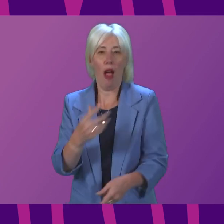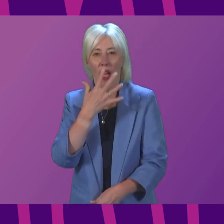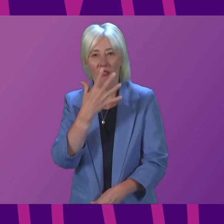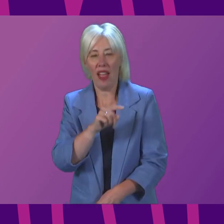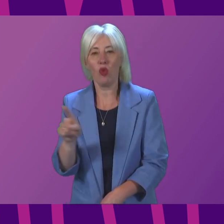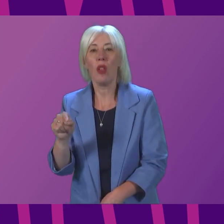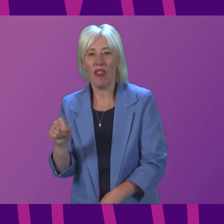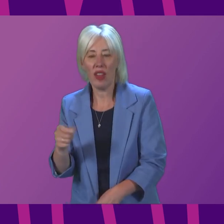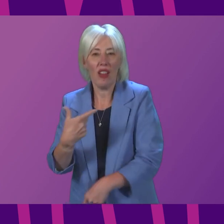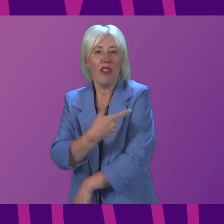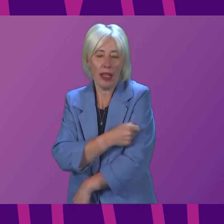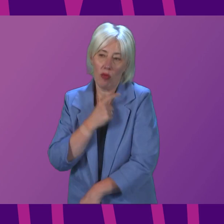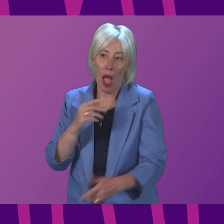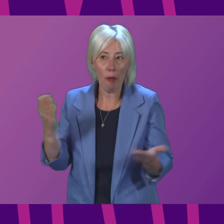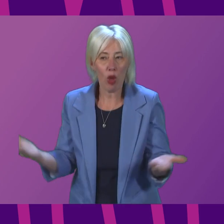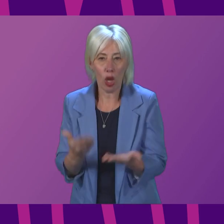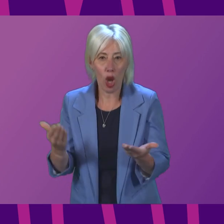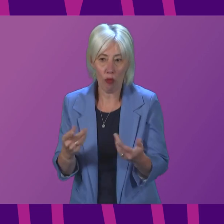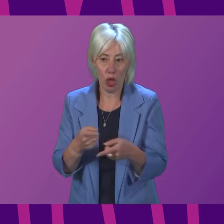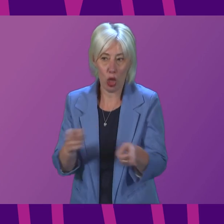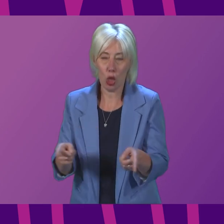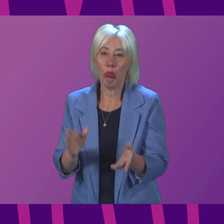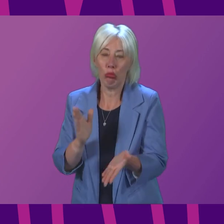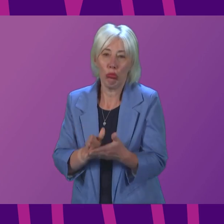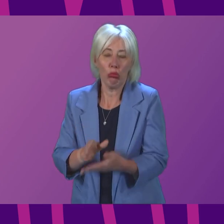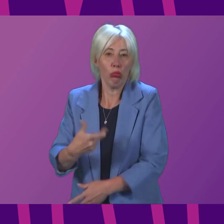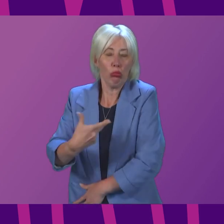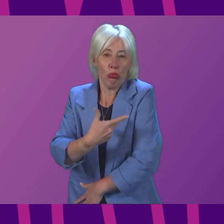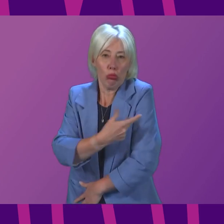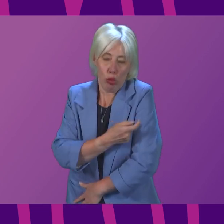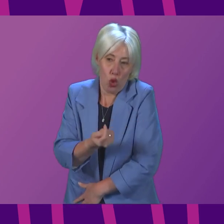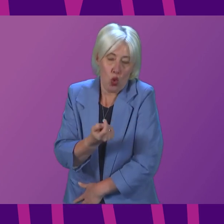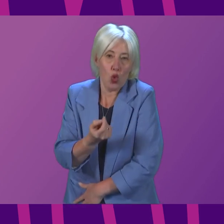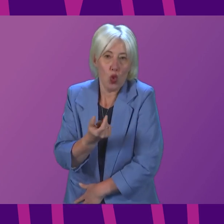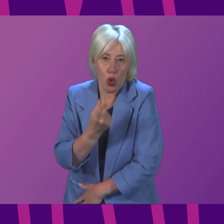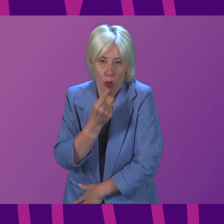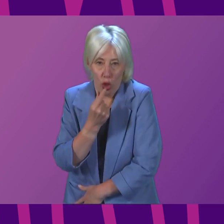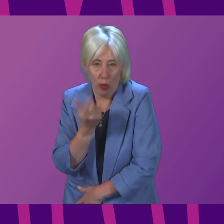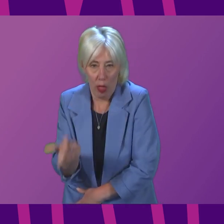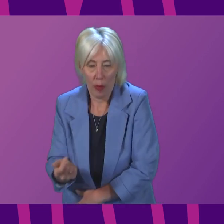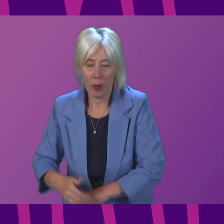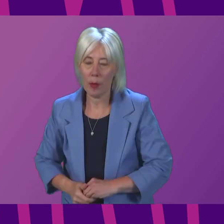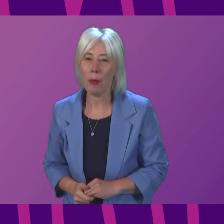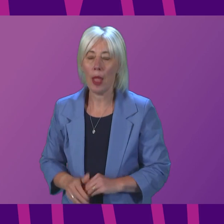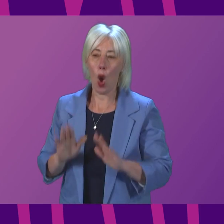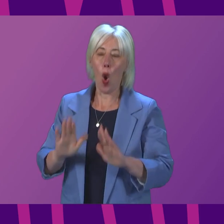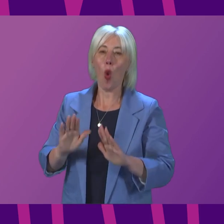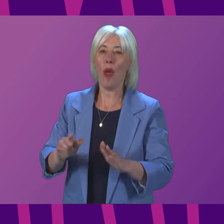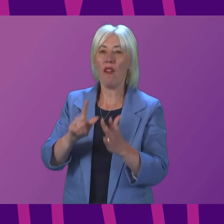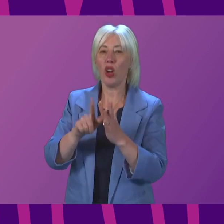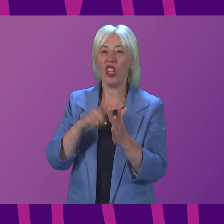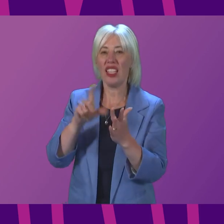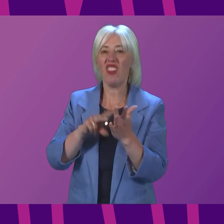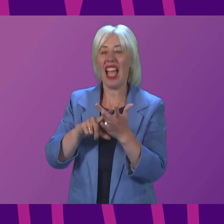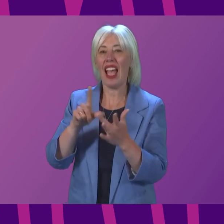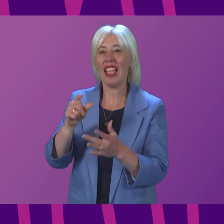to 11 year olds. And I would encourage everybody in these groups to take up these offers as soon as they are available. We await further JCVI advice